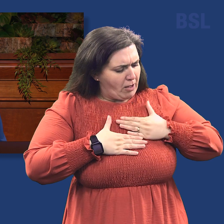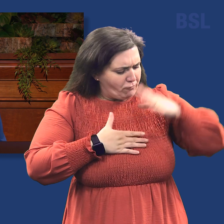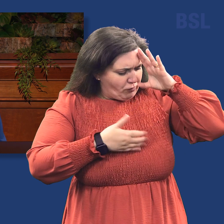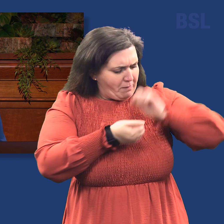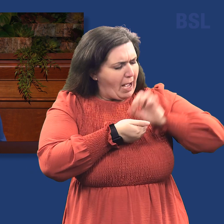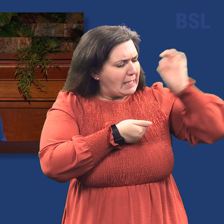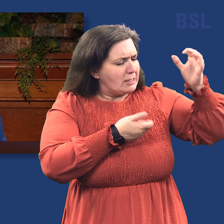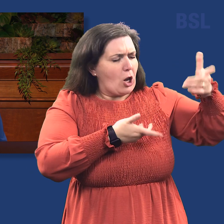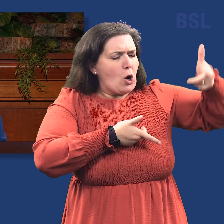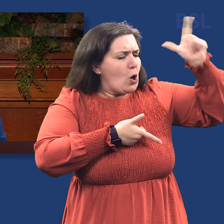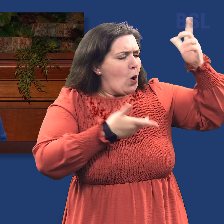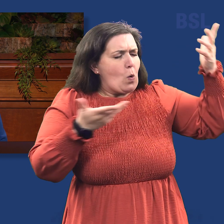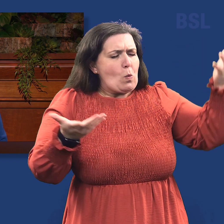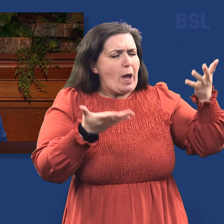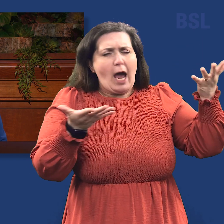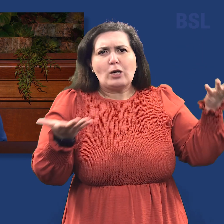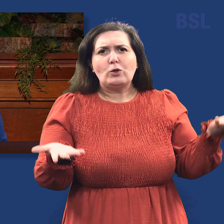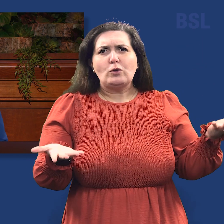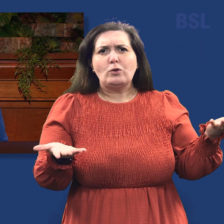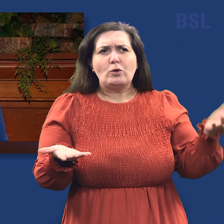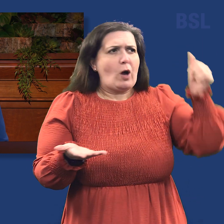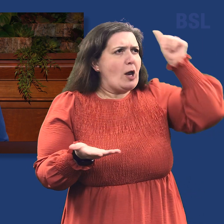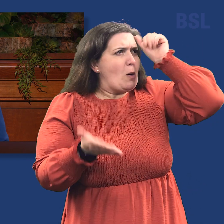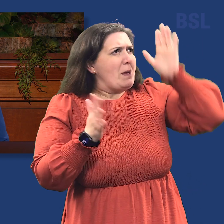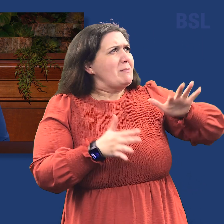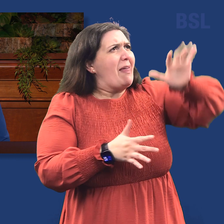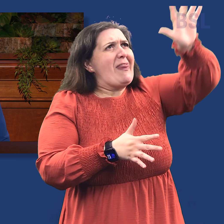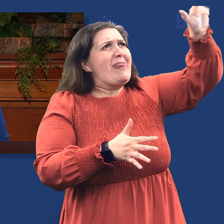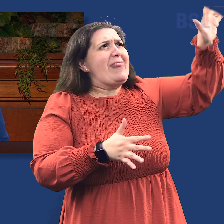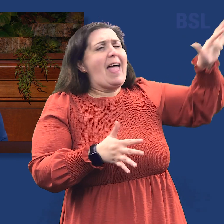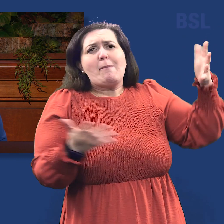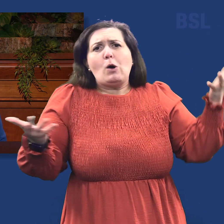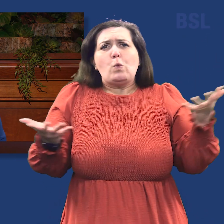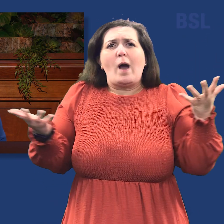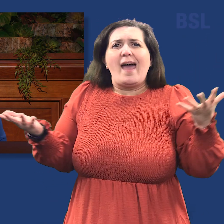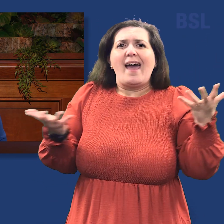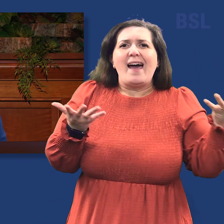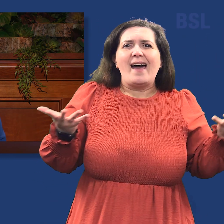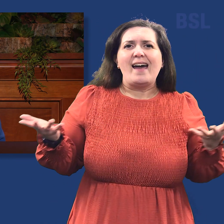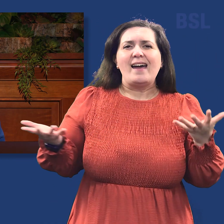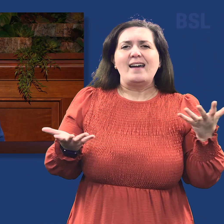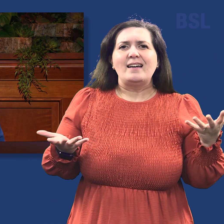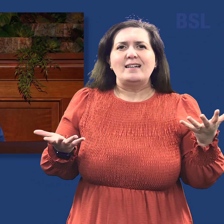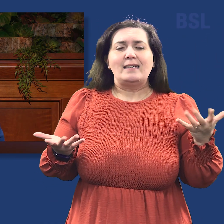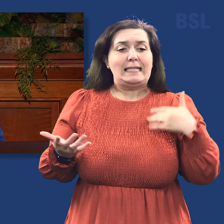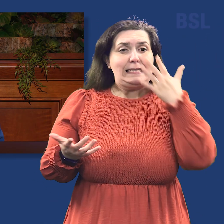Father? I know you must be out there somewhere, but where? All through my teen years, I